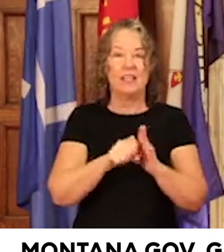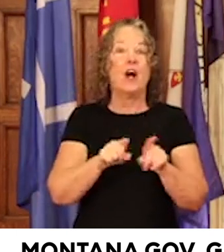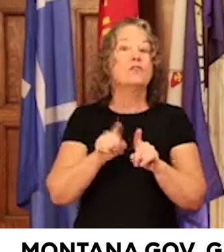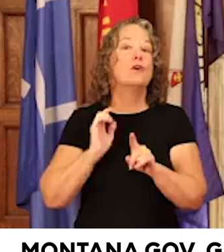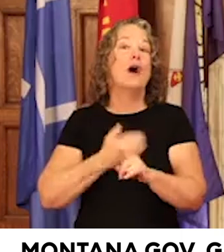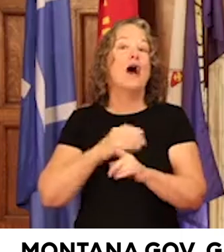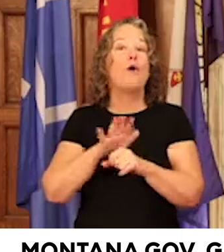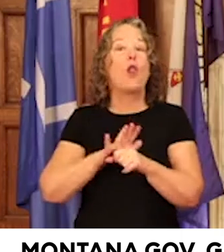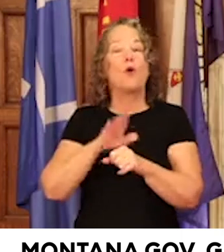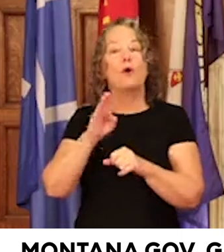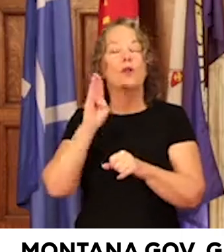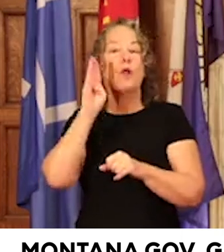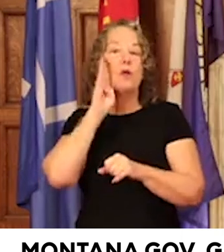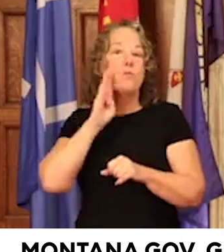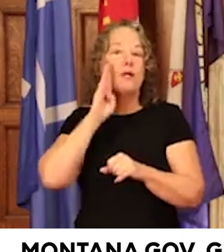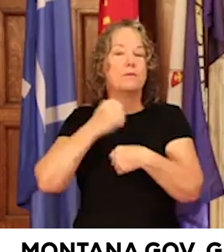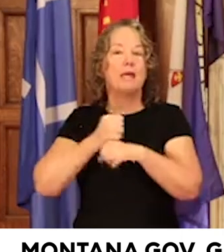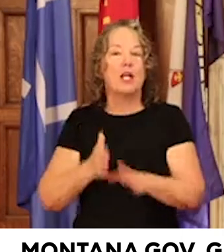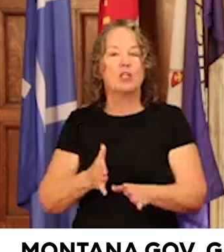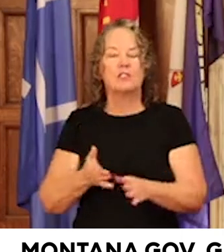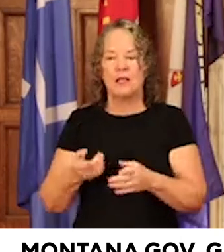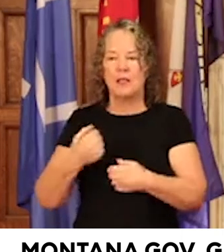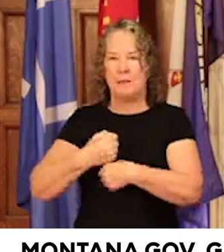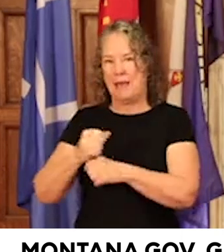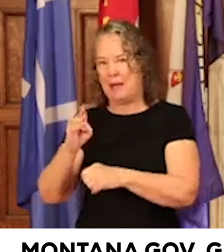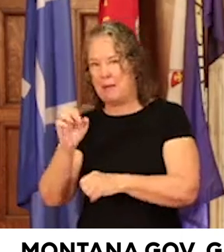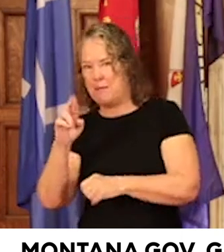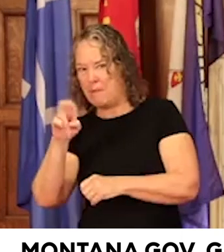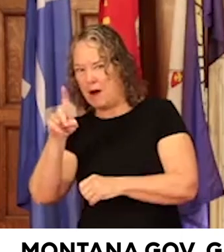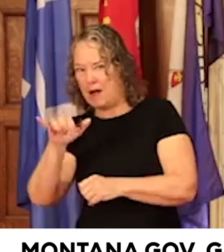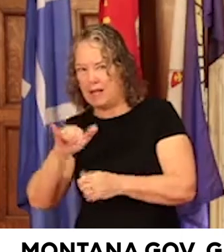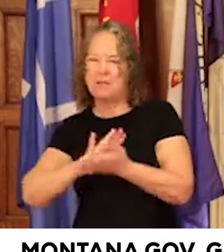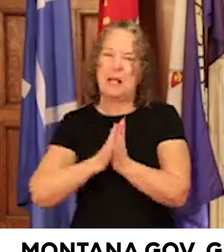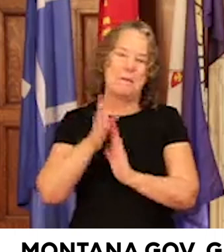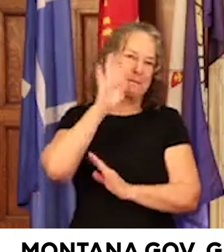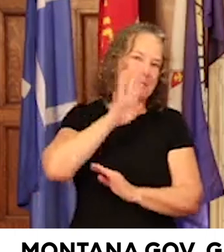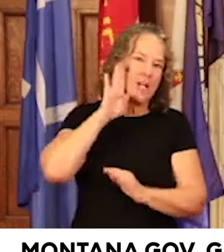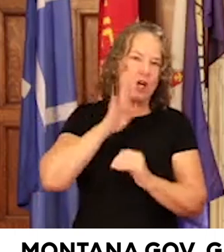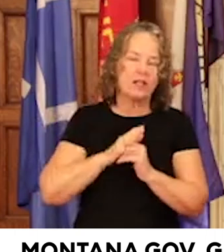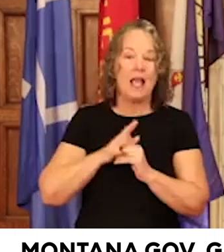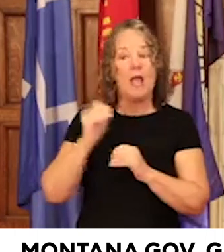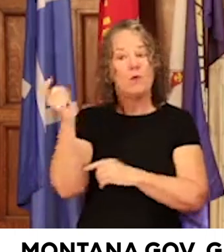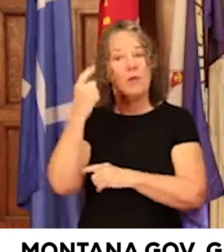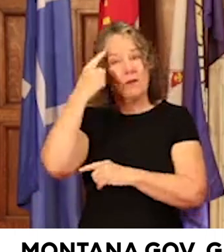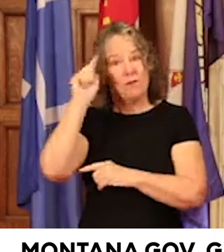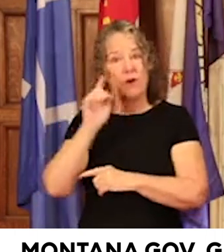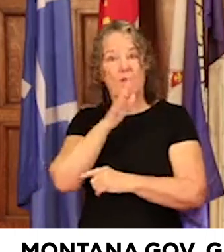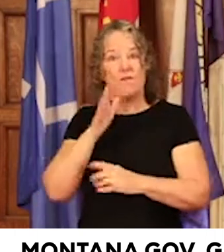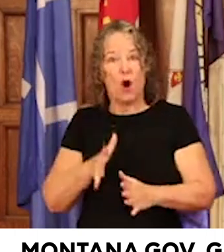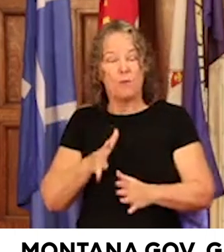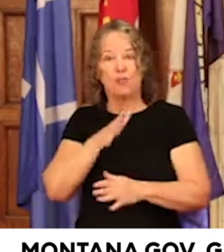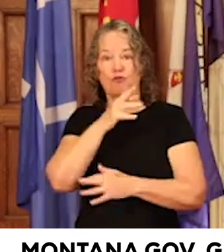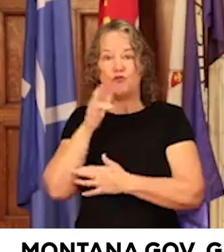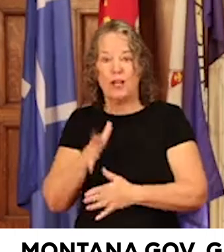while they turn barley into beer. And it's a win for our farmers and ranchers going a long